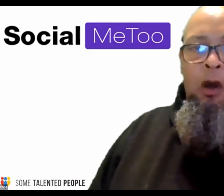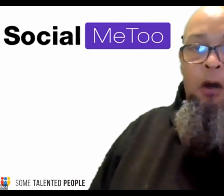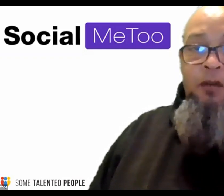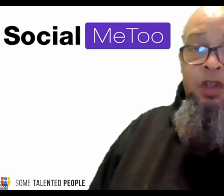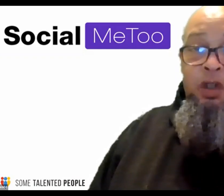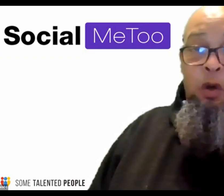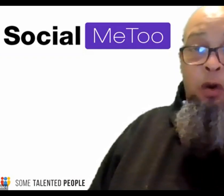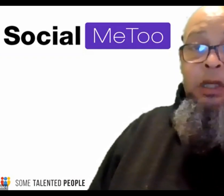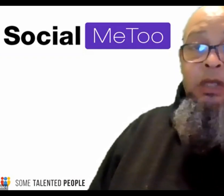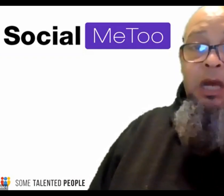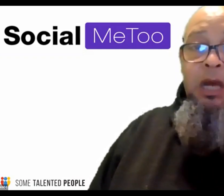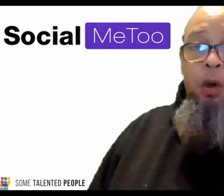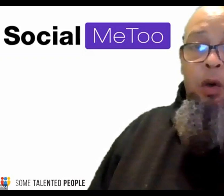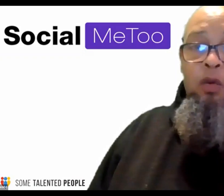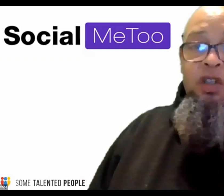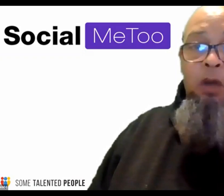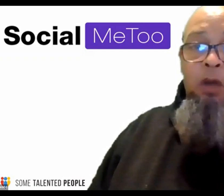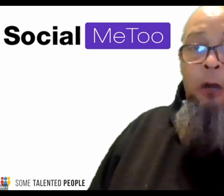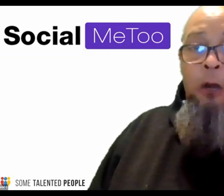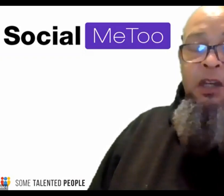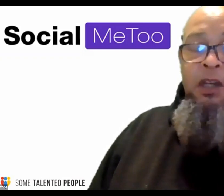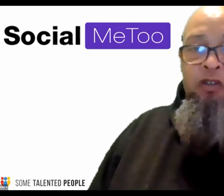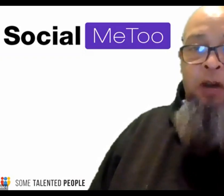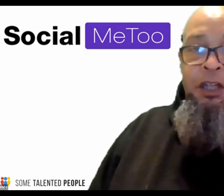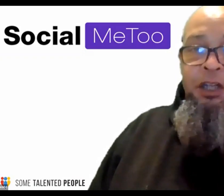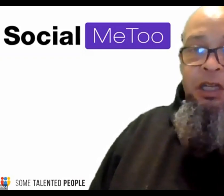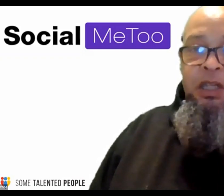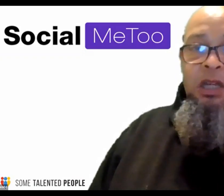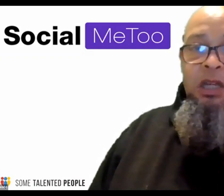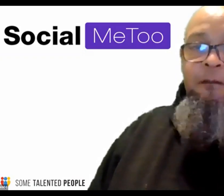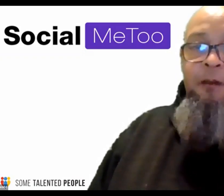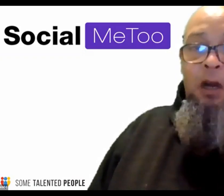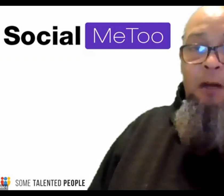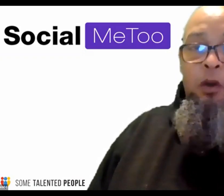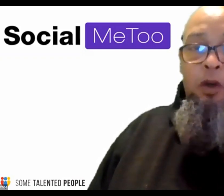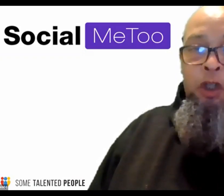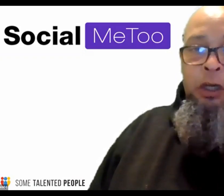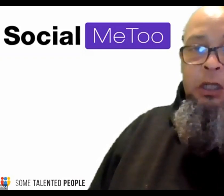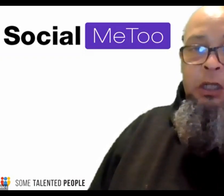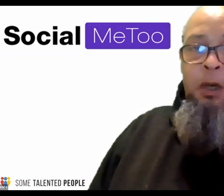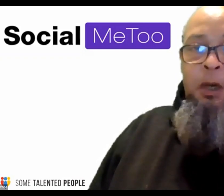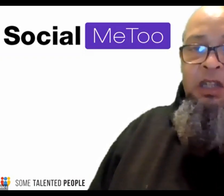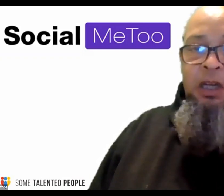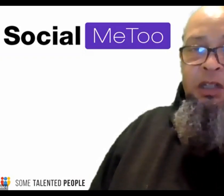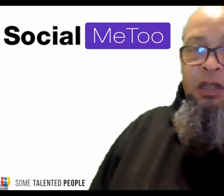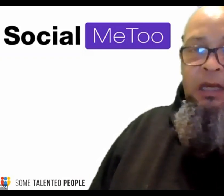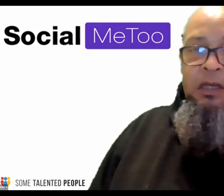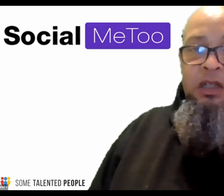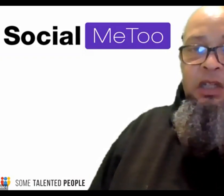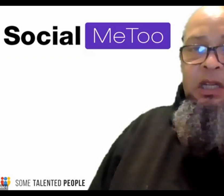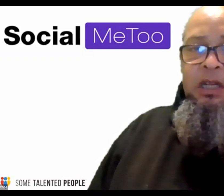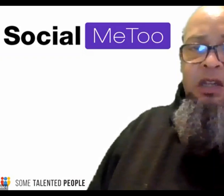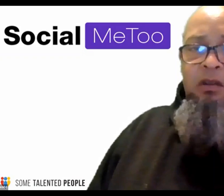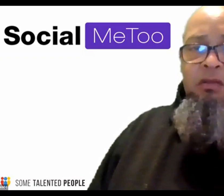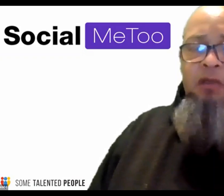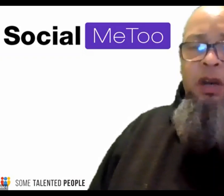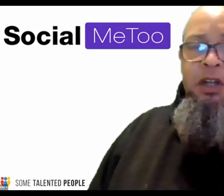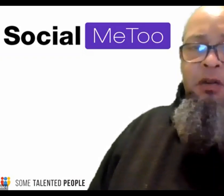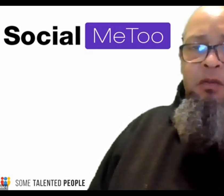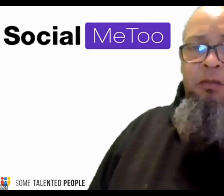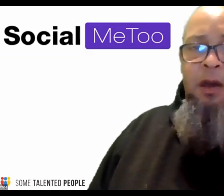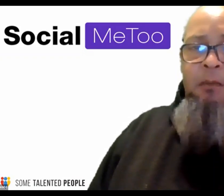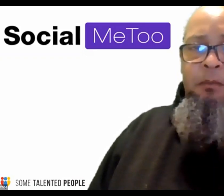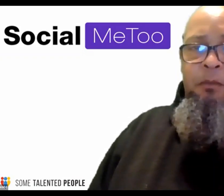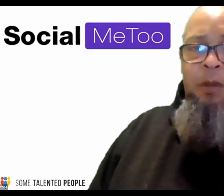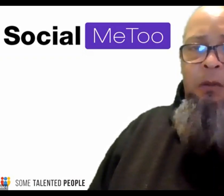a catalog of stories but also coping strategies for if you're triggered by such things so so